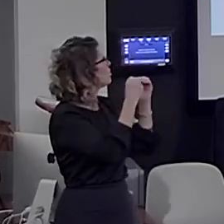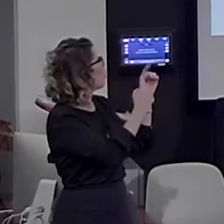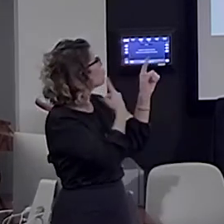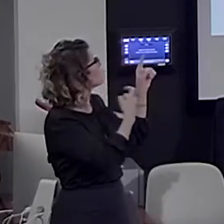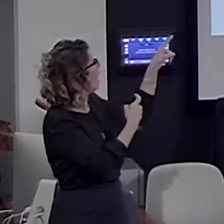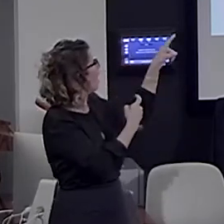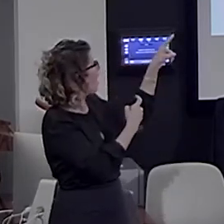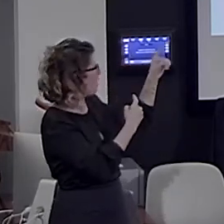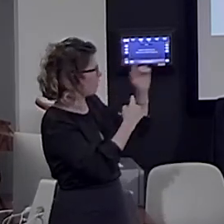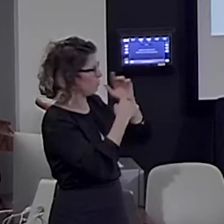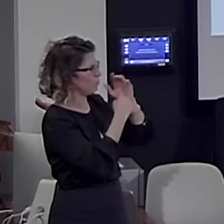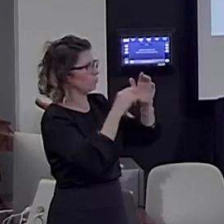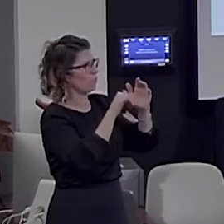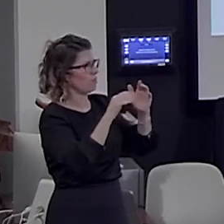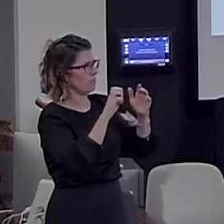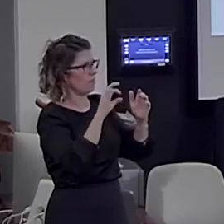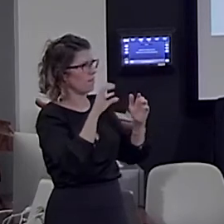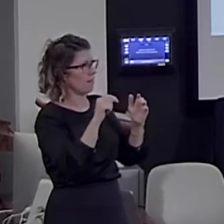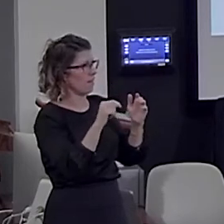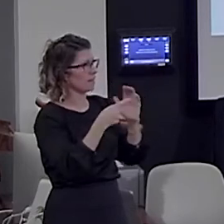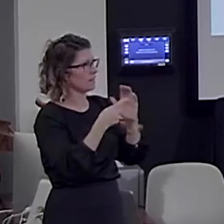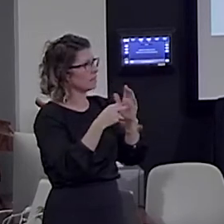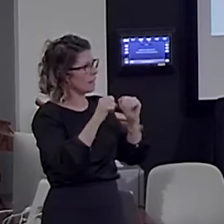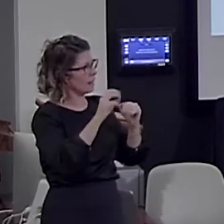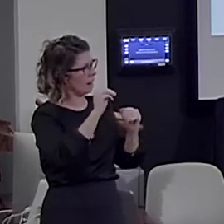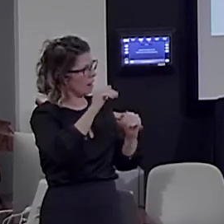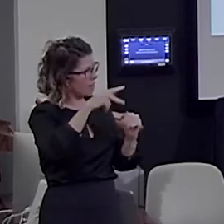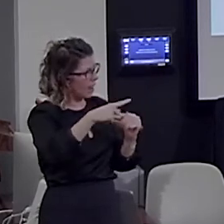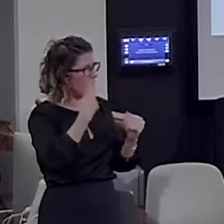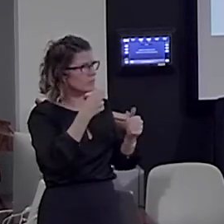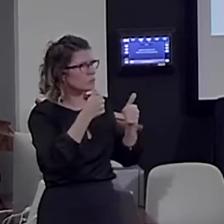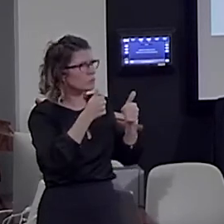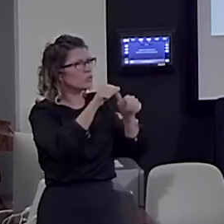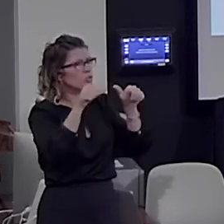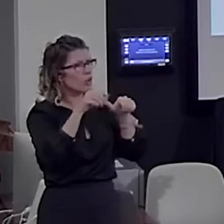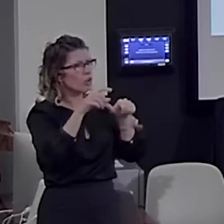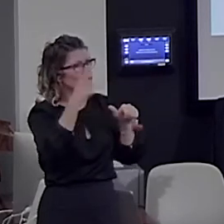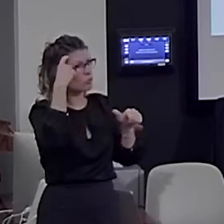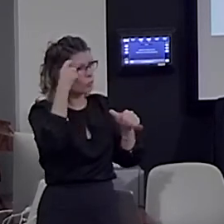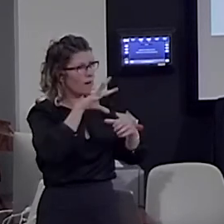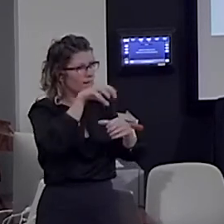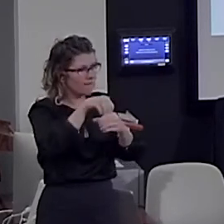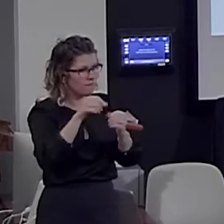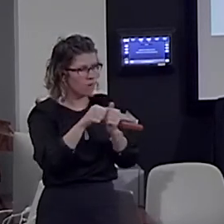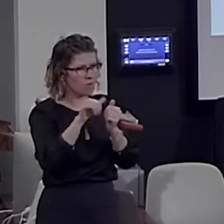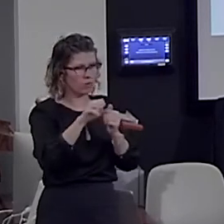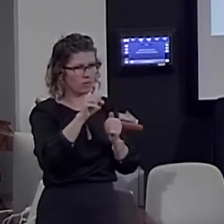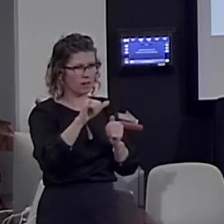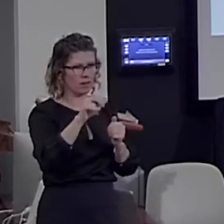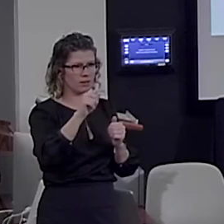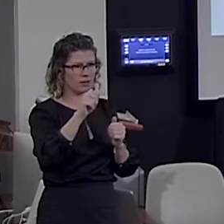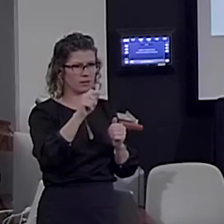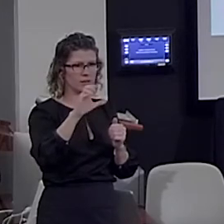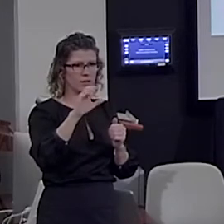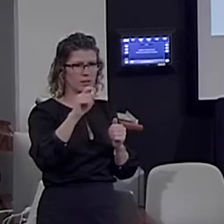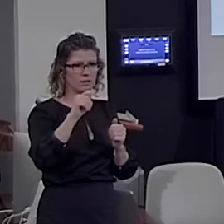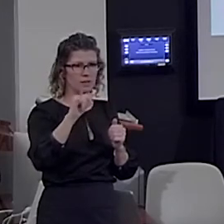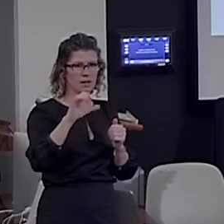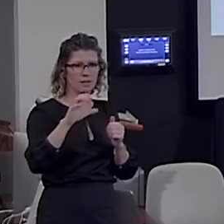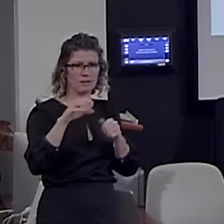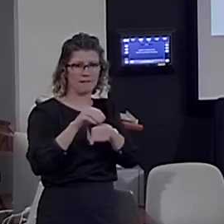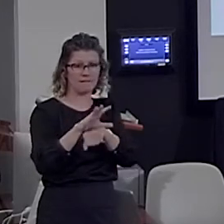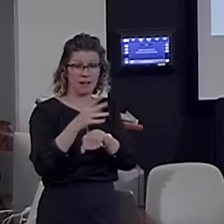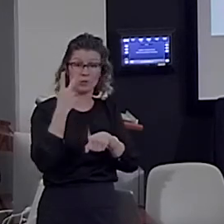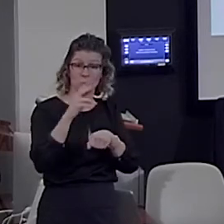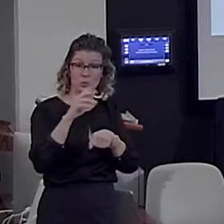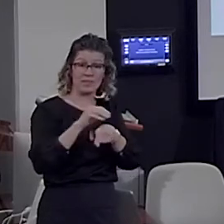So, we can begin to make a map of which areas are involved in these sort of syntactic effects, and you can see that we get effects